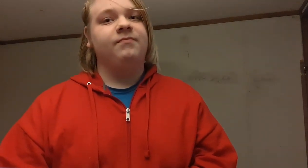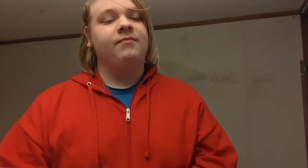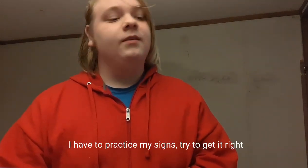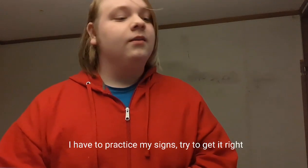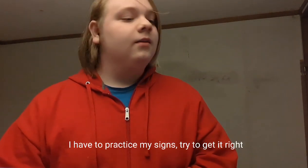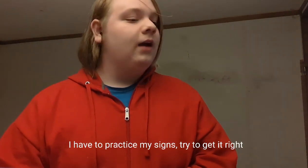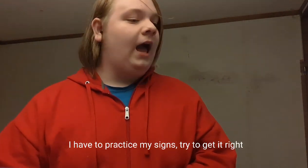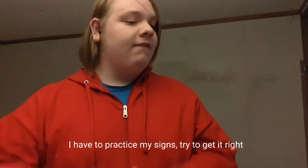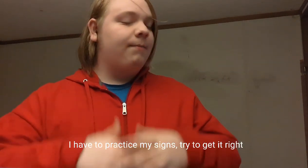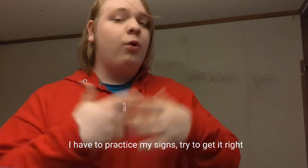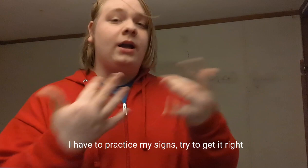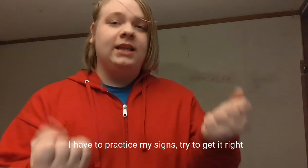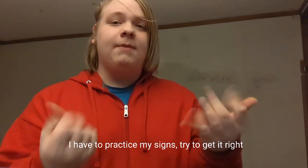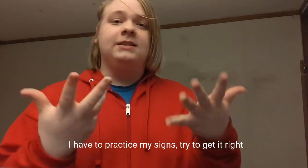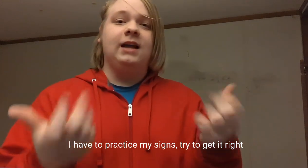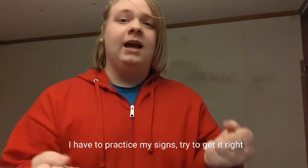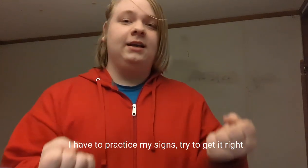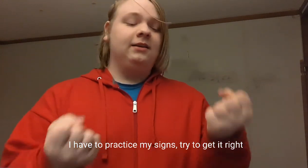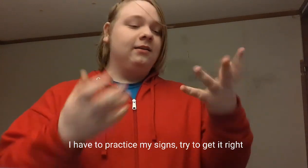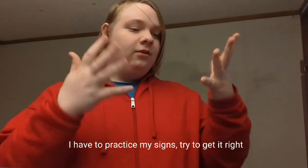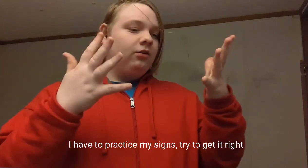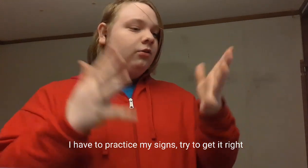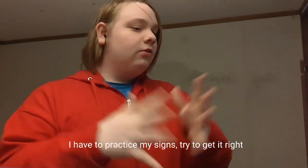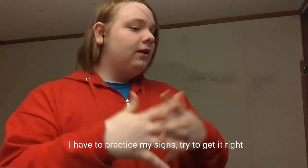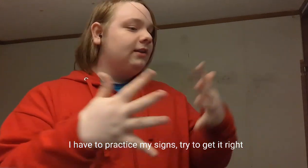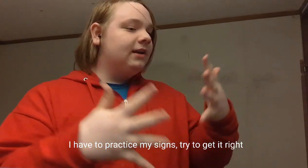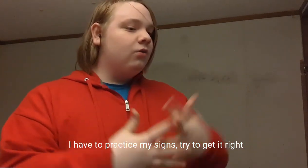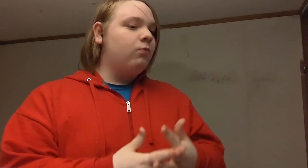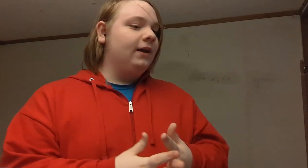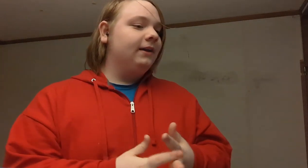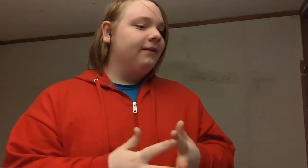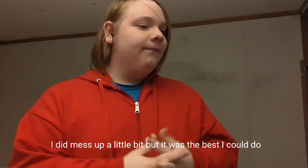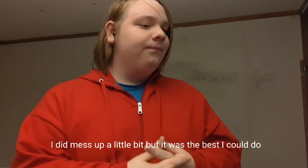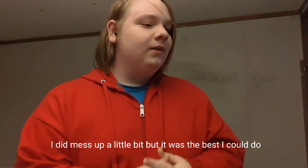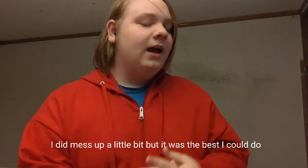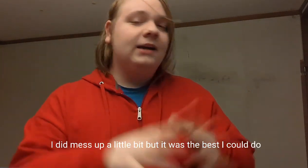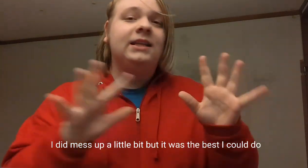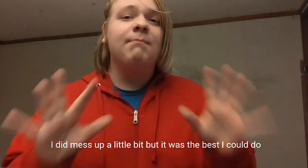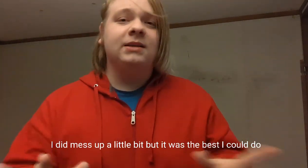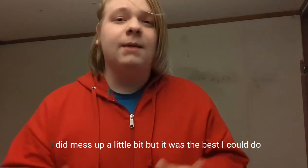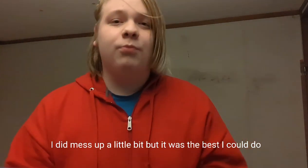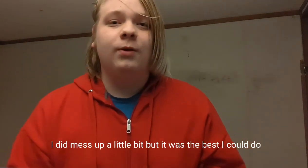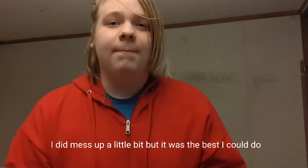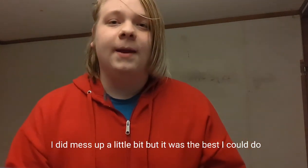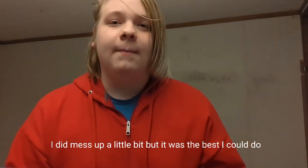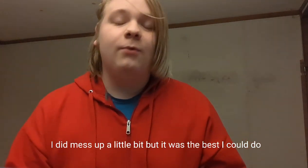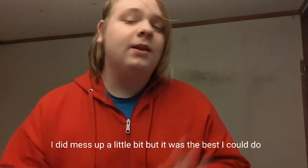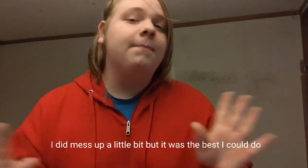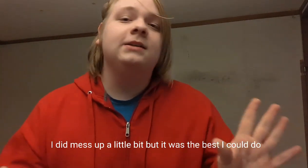I have to practice when you sign, but I think it's right. I did myself a little bit, but it was the best I could do.